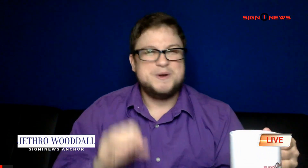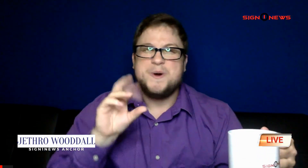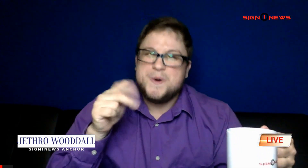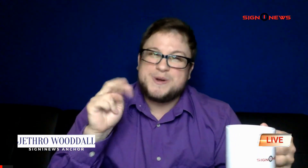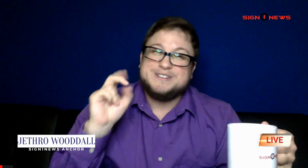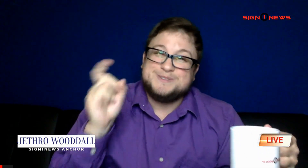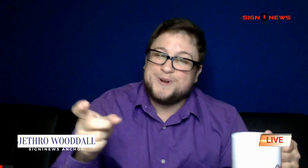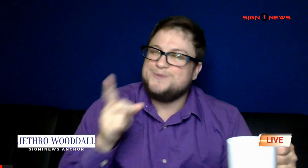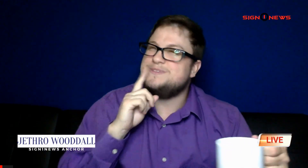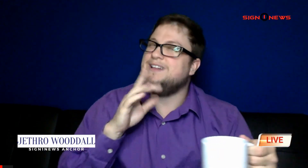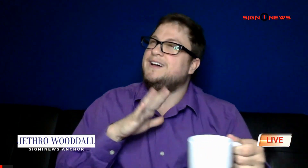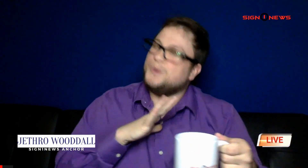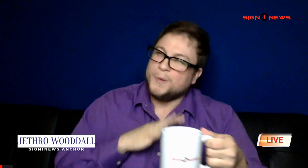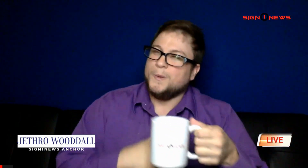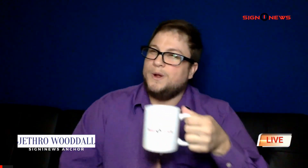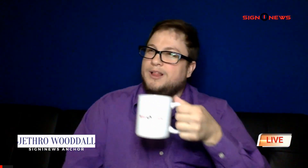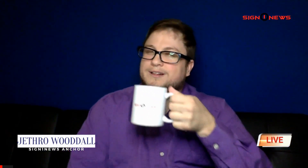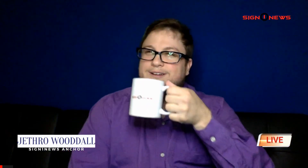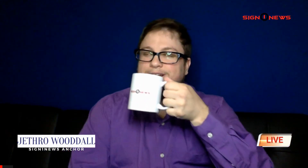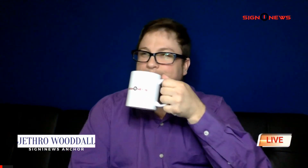95! An organ donor at 95!